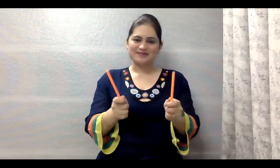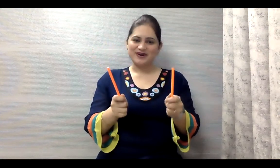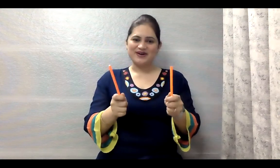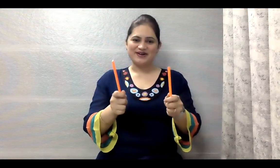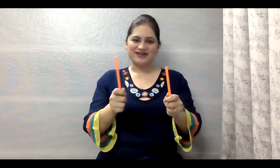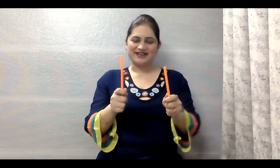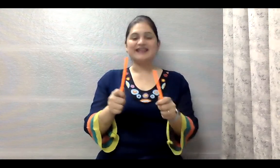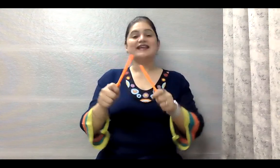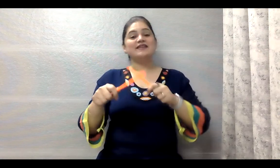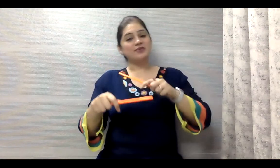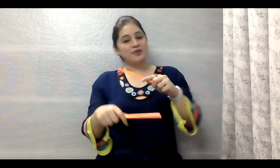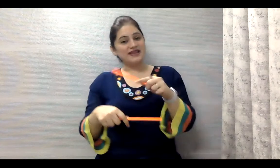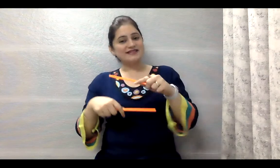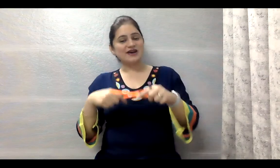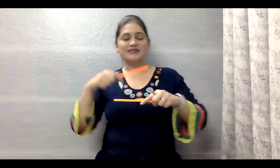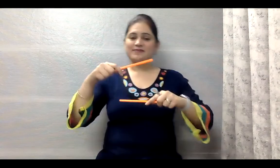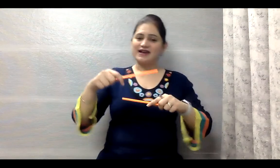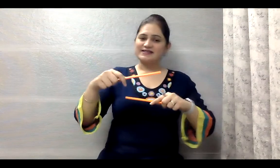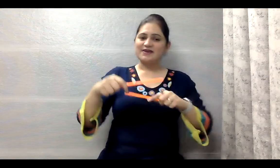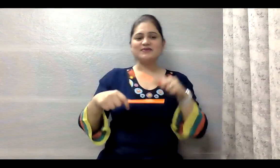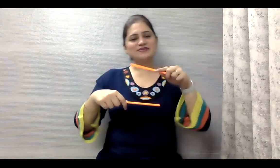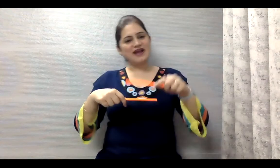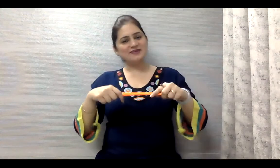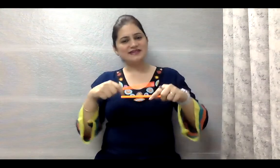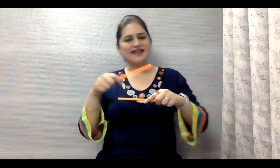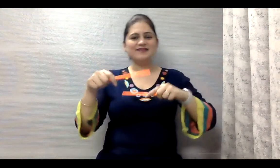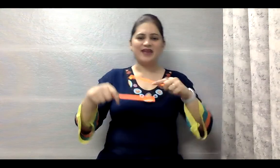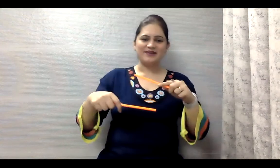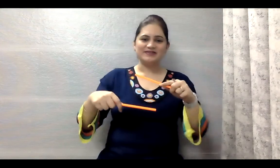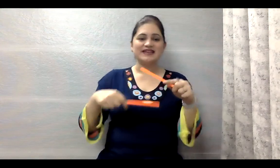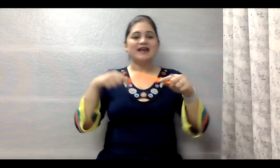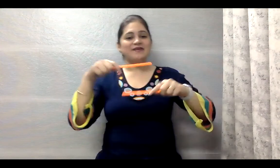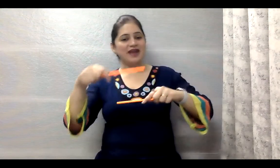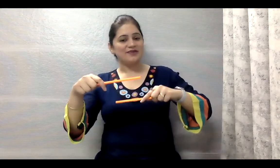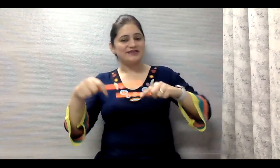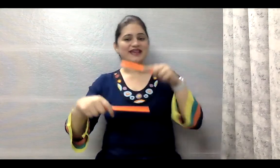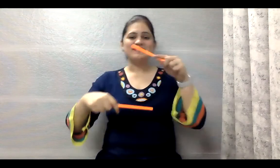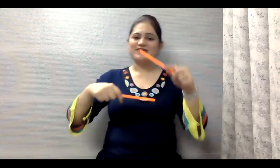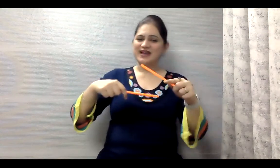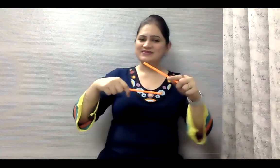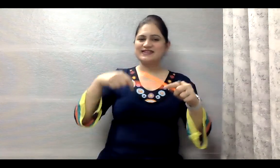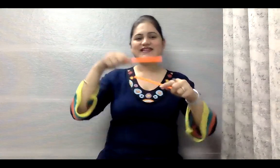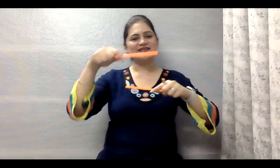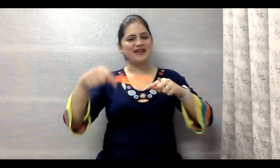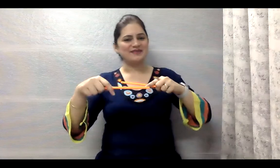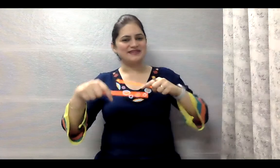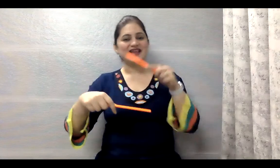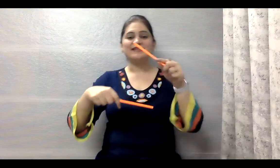come on. The wheels on the bus goes round and round, round and round, round and